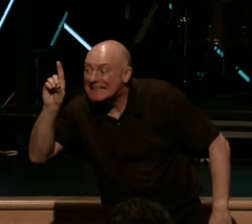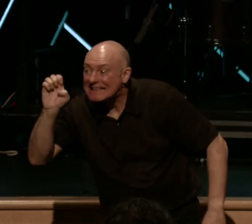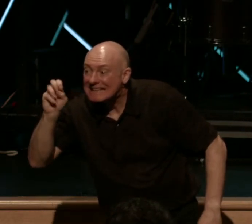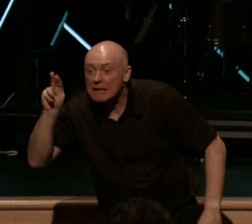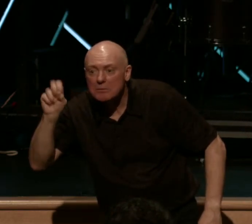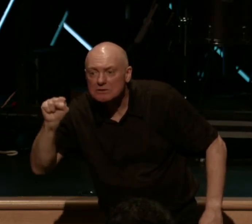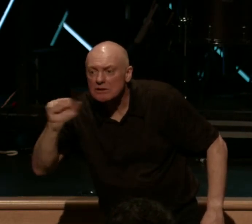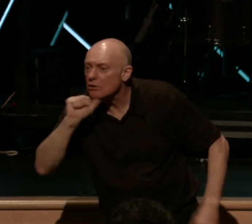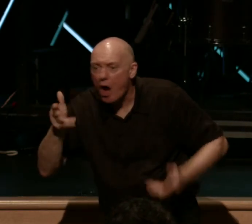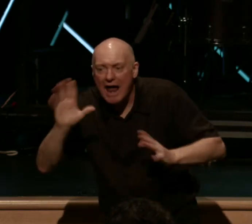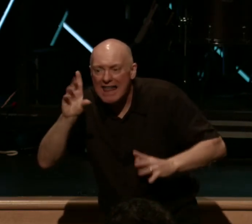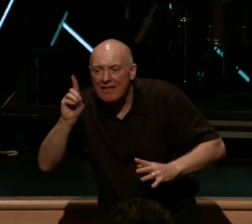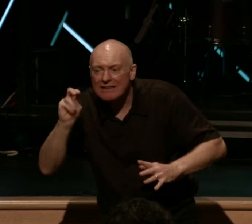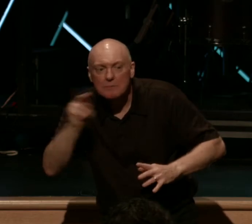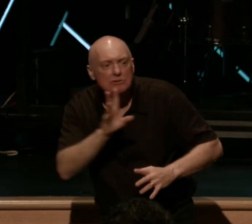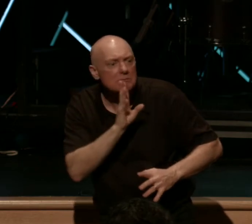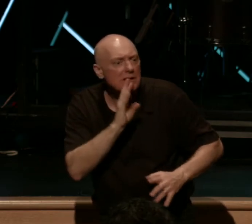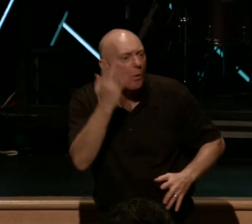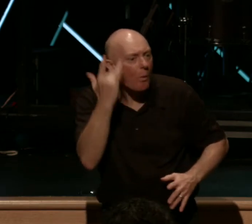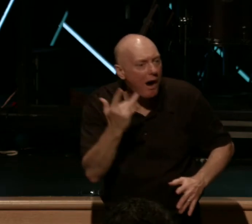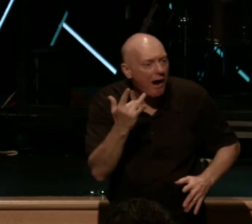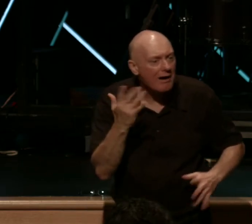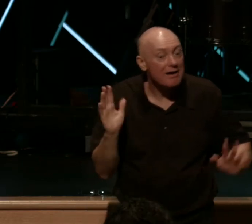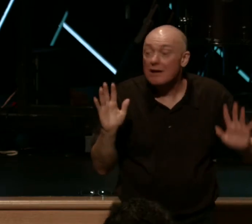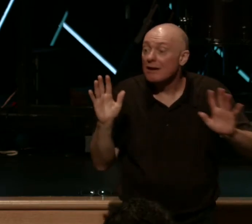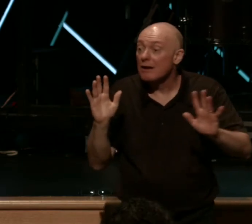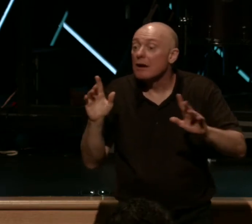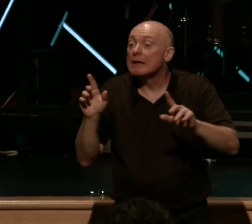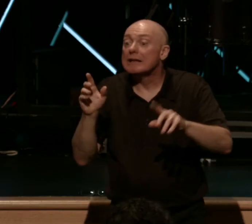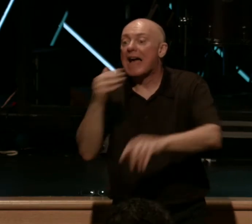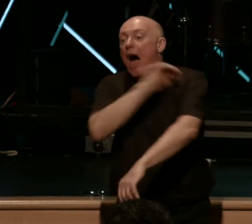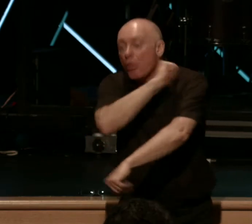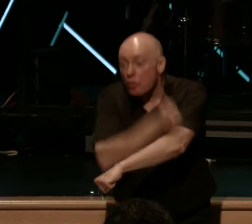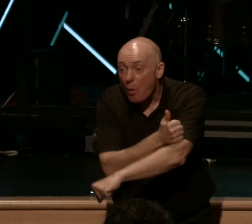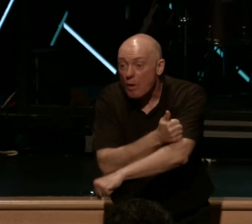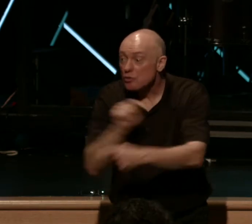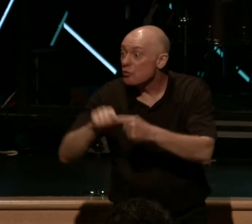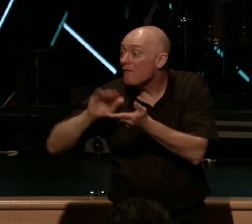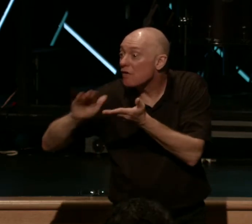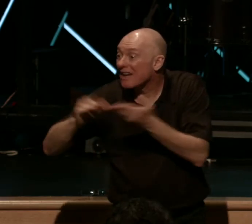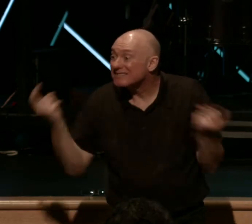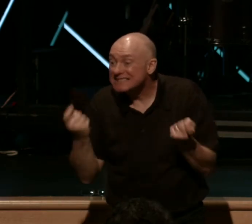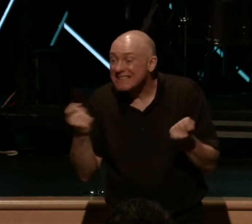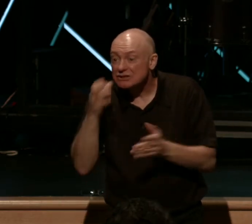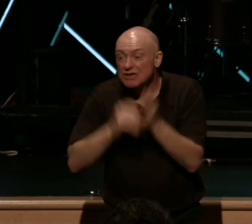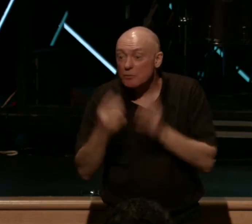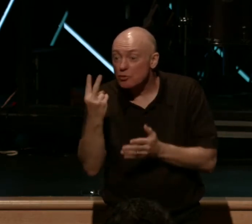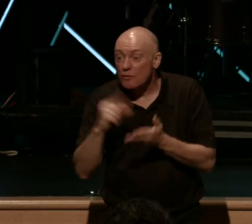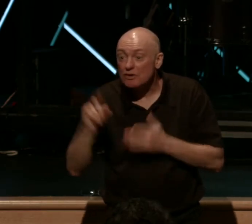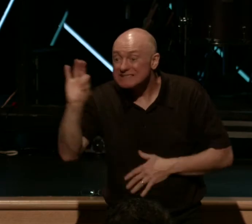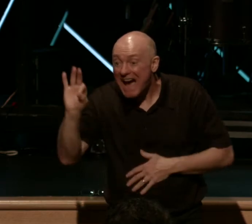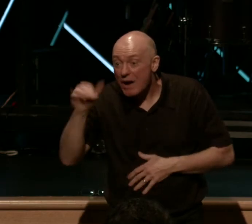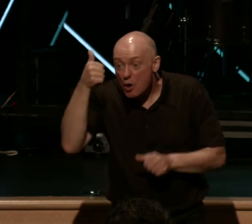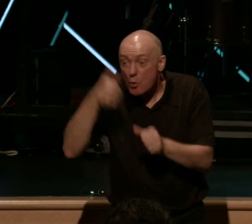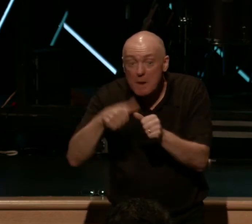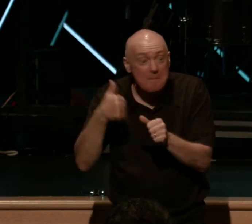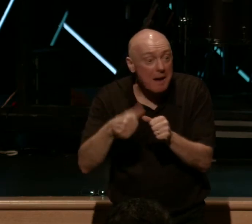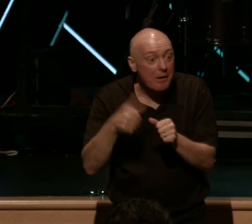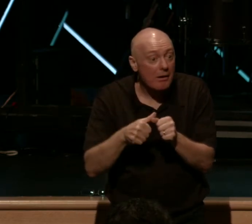permit the demons to speak because he knew them. He also had authority to forgive sins. Look at chapter 2, verse 9. You remember the paralytic. The four friends